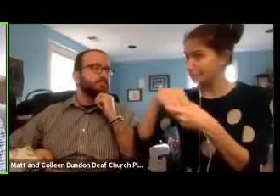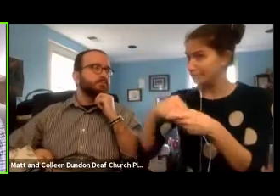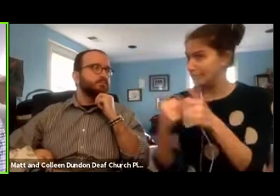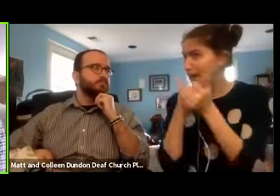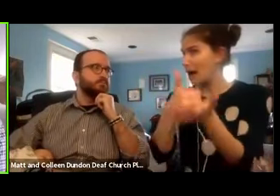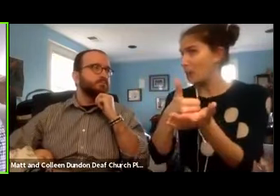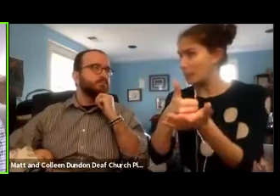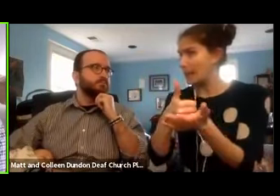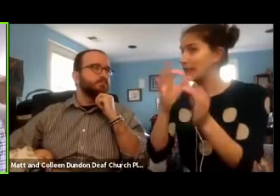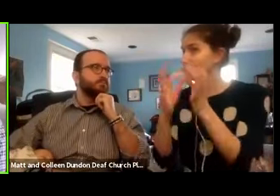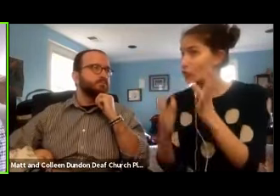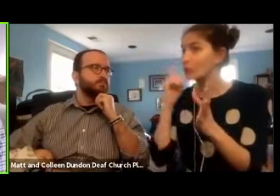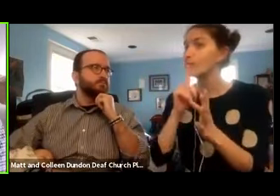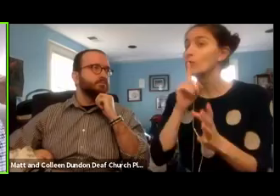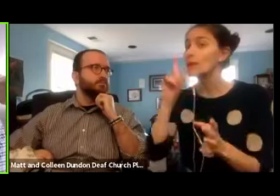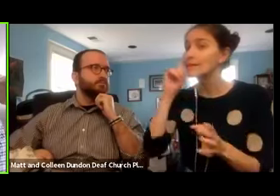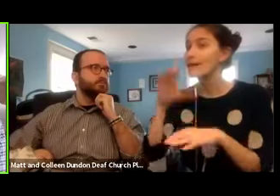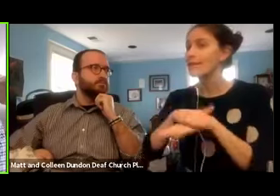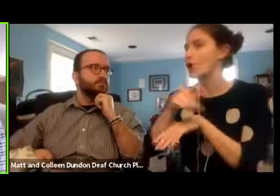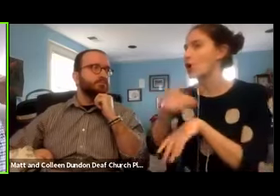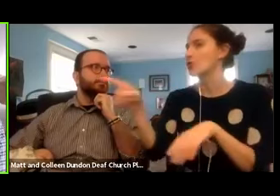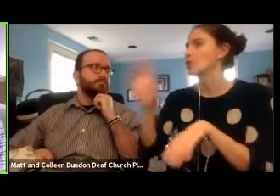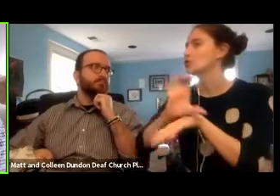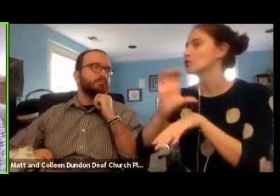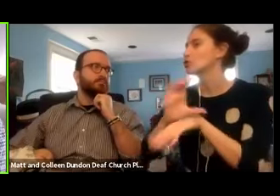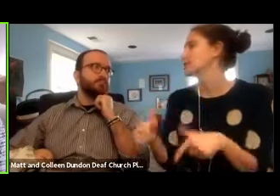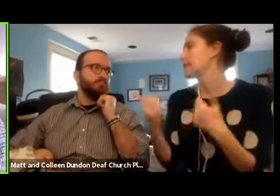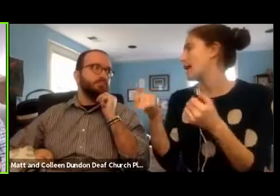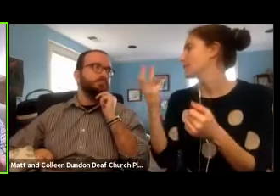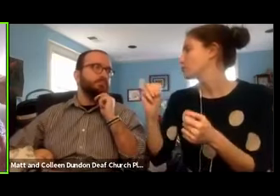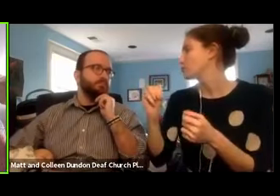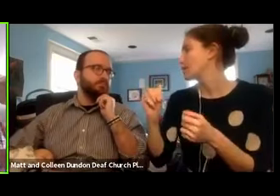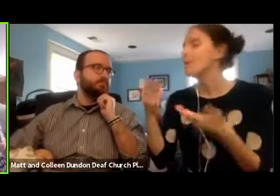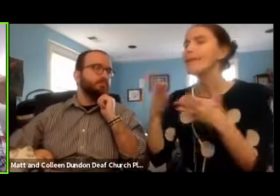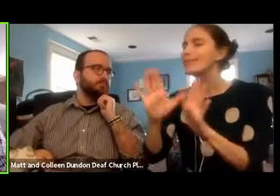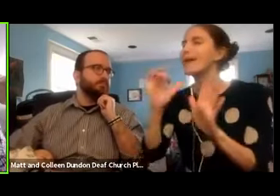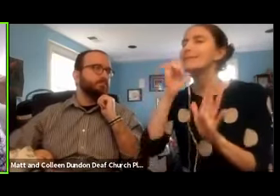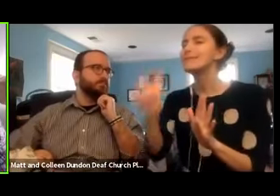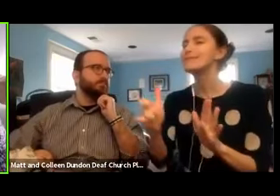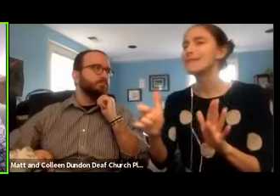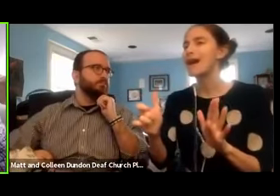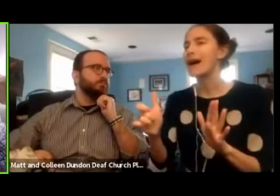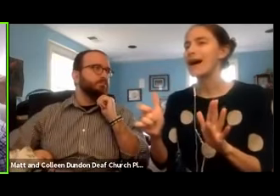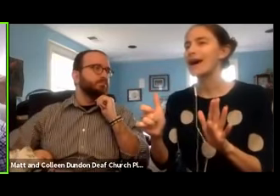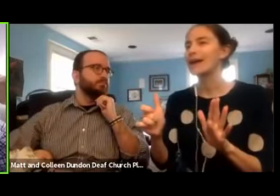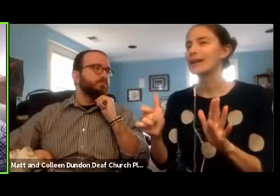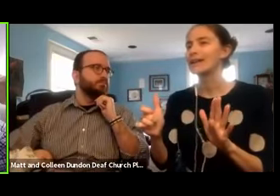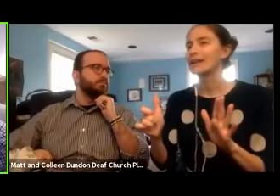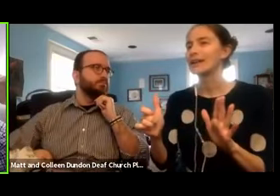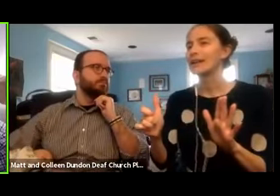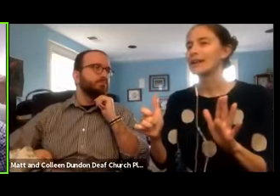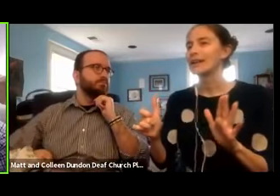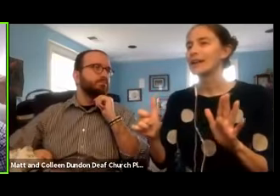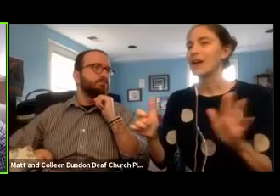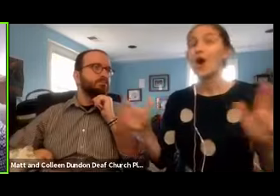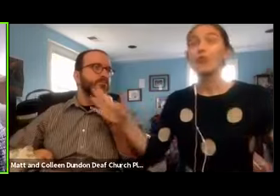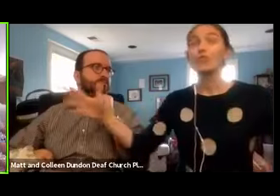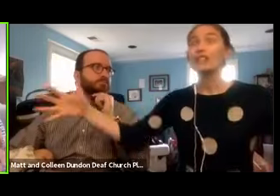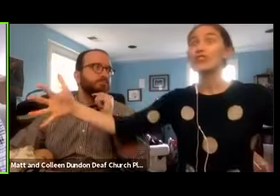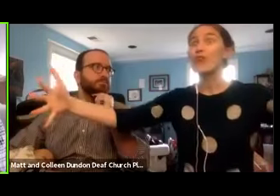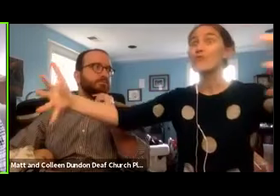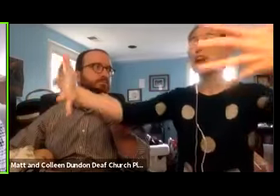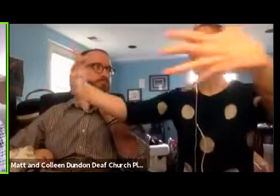for the deaf on those churches, live streams, let's not reach our arms around the world to reach just the hearing